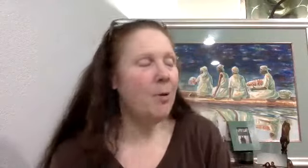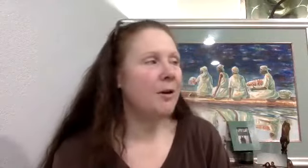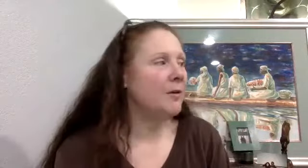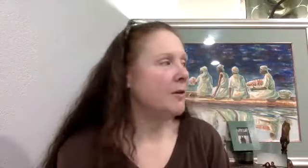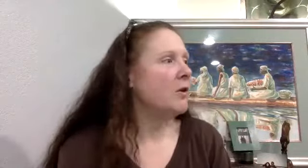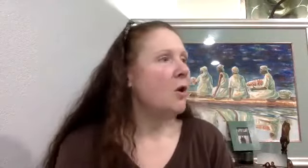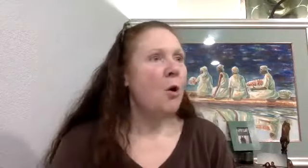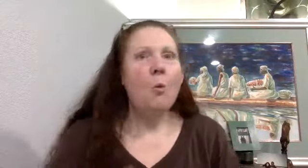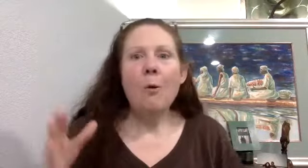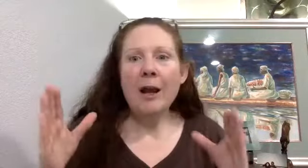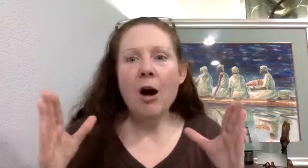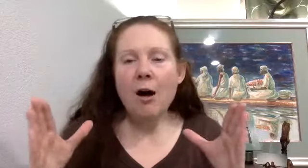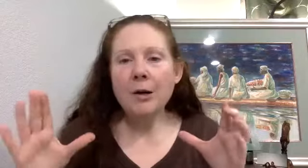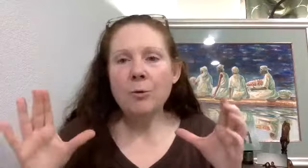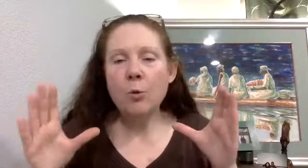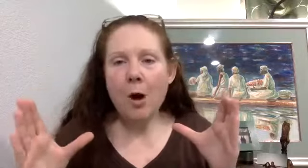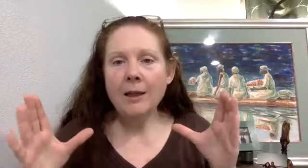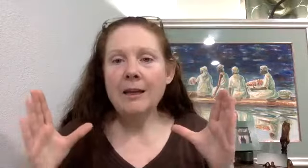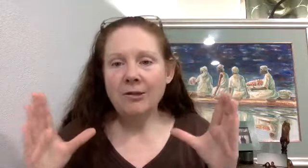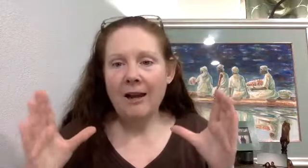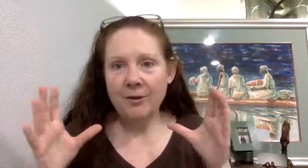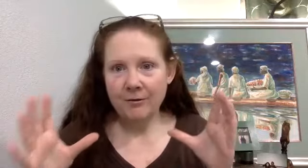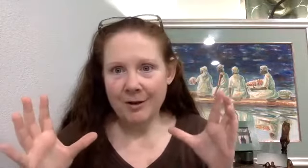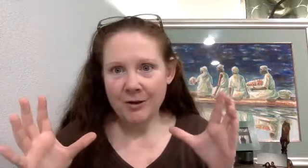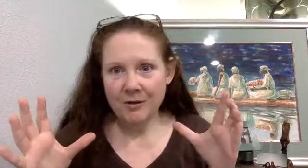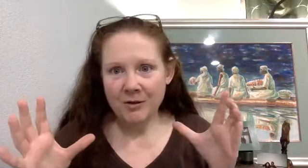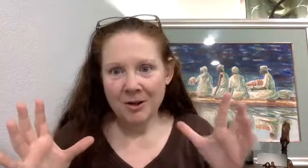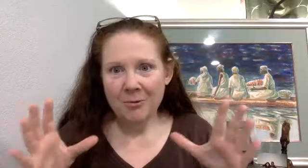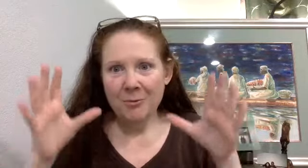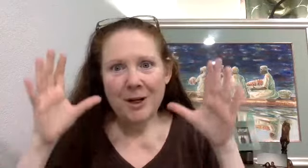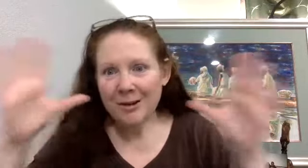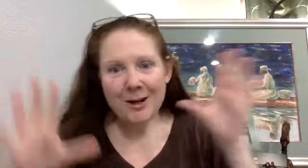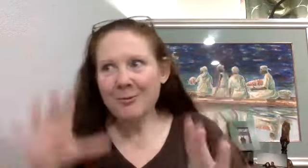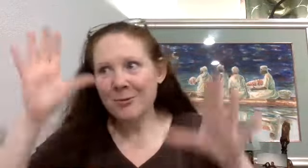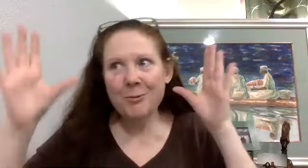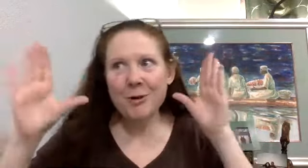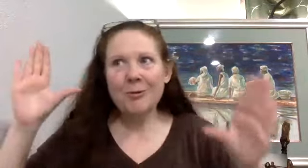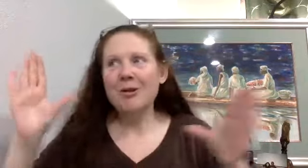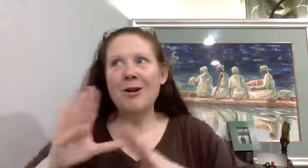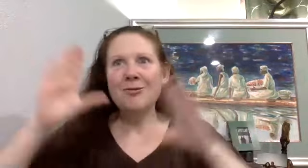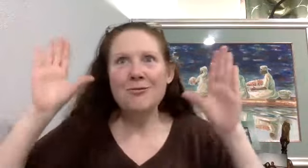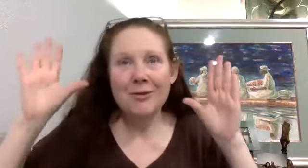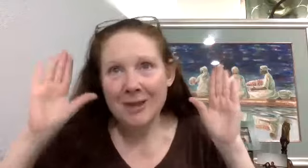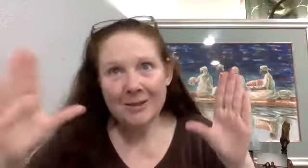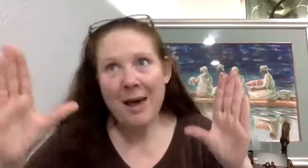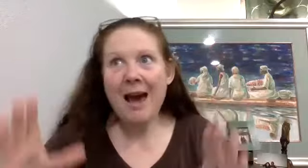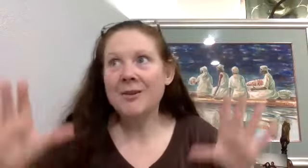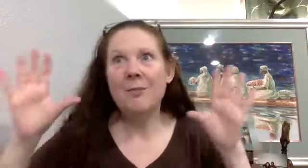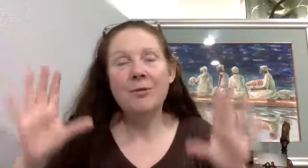Parkinson's, what we called it was quality of life interventions. We didn't, we, we, were, you know, he's a mass, I'm a